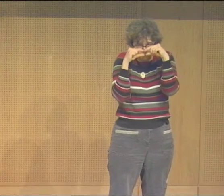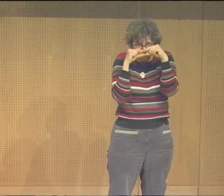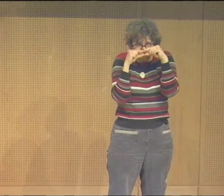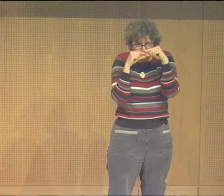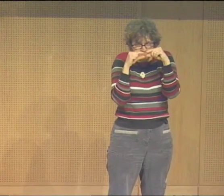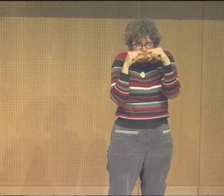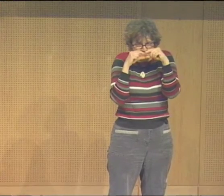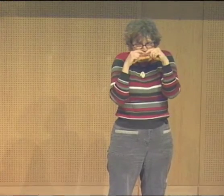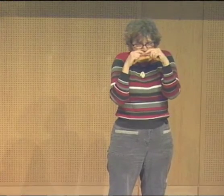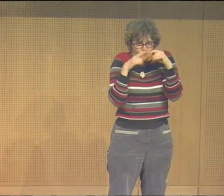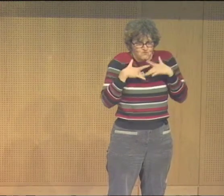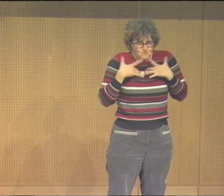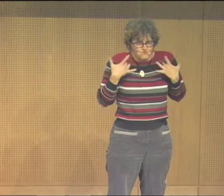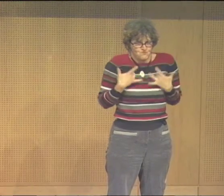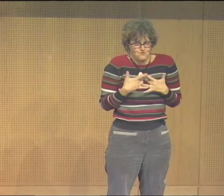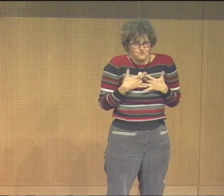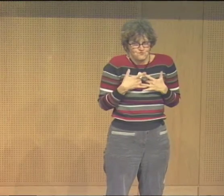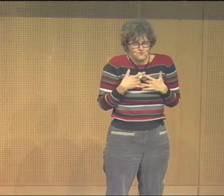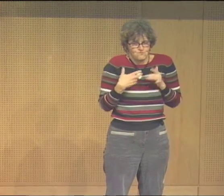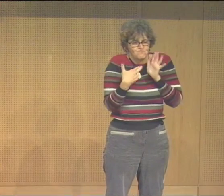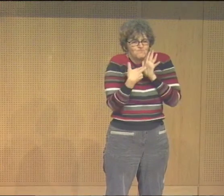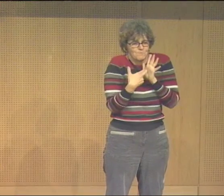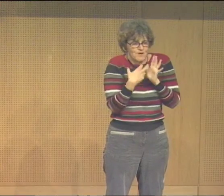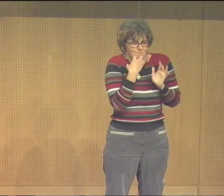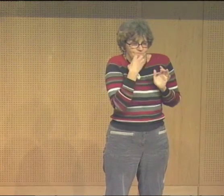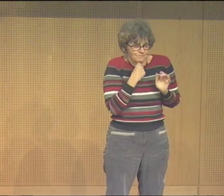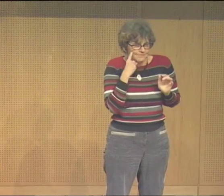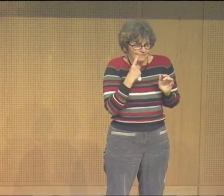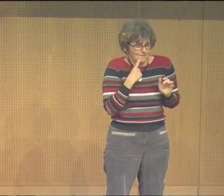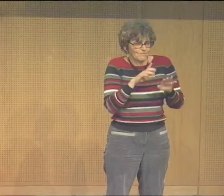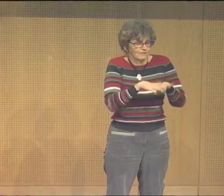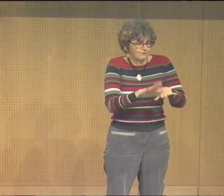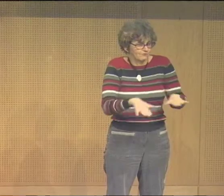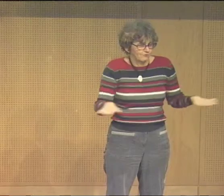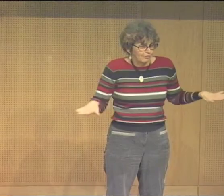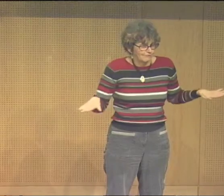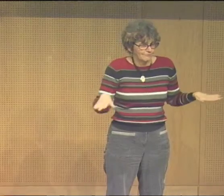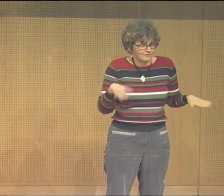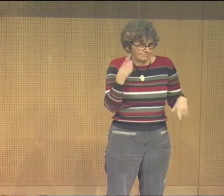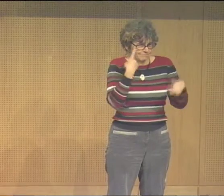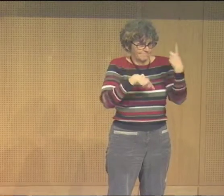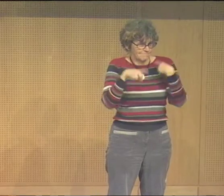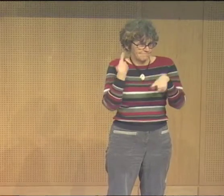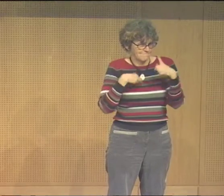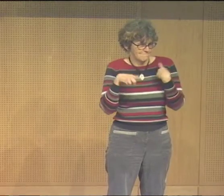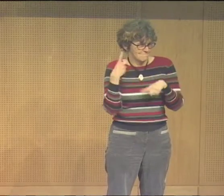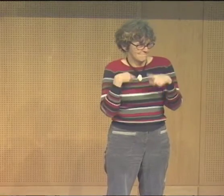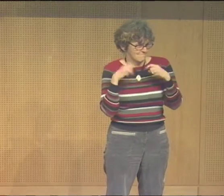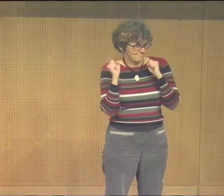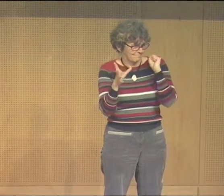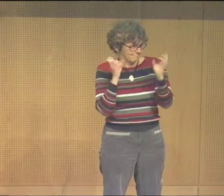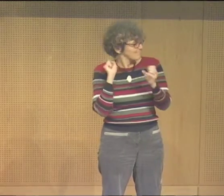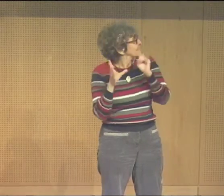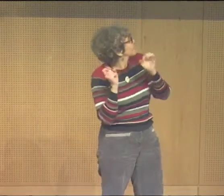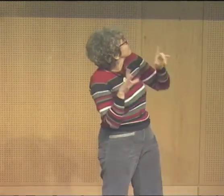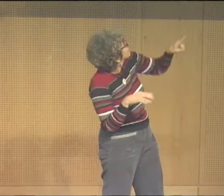And then the very small white part in the very beginning, which is in the shape of a heart,